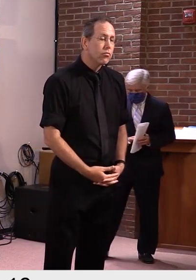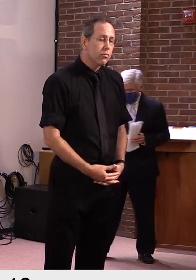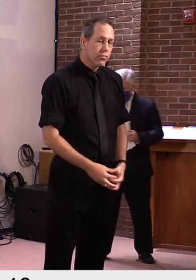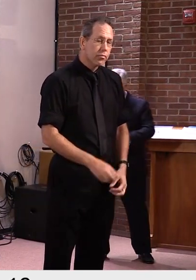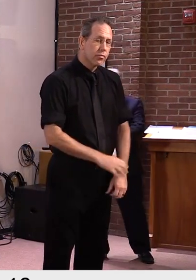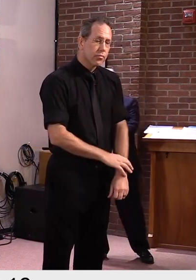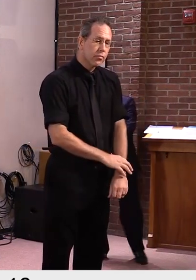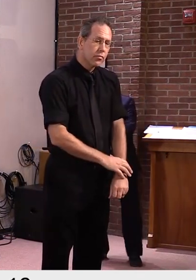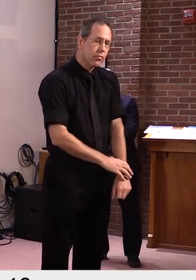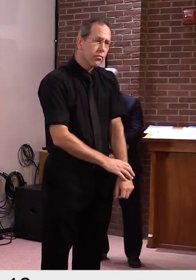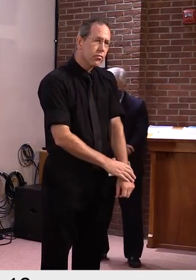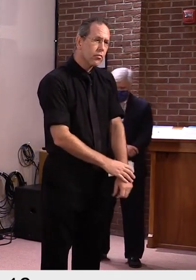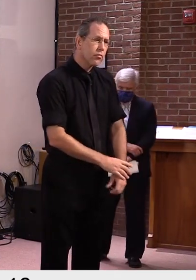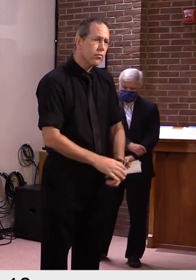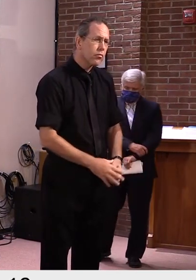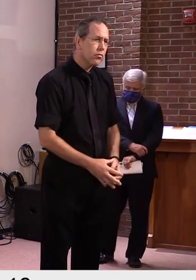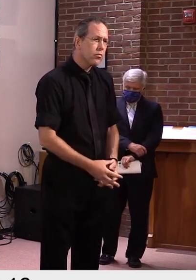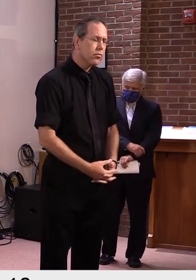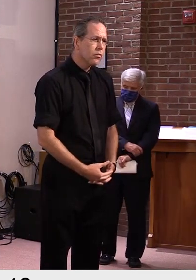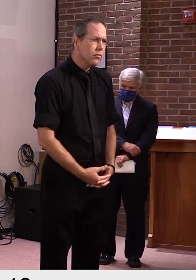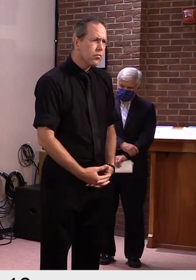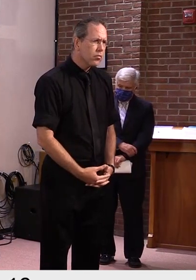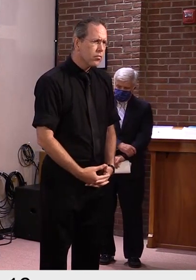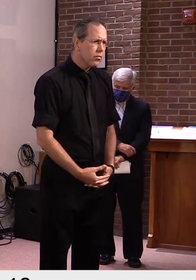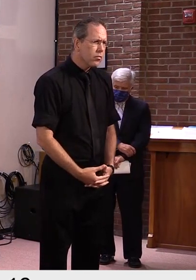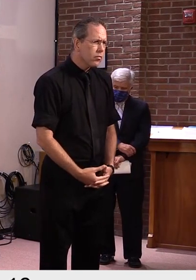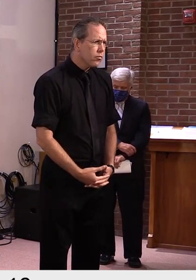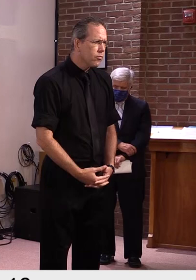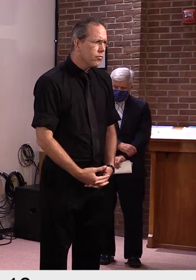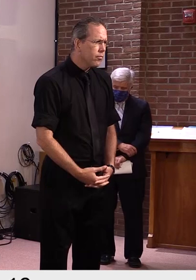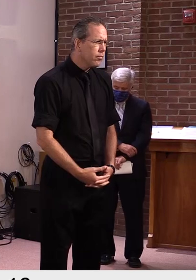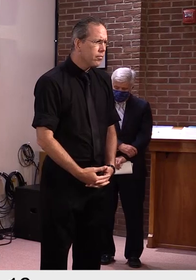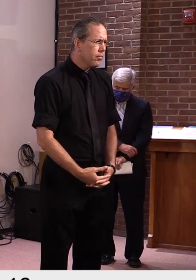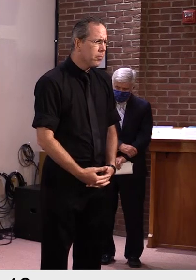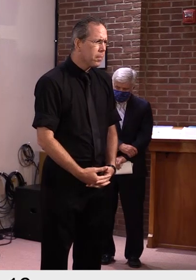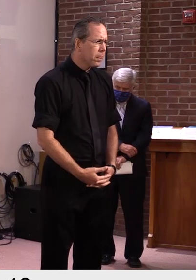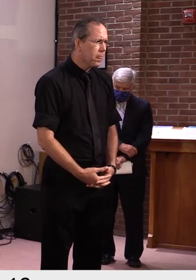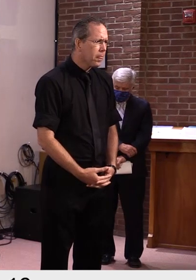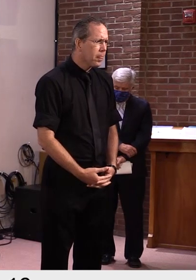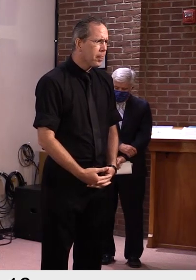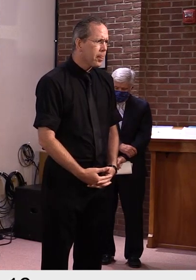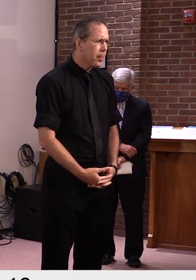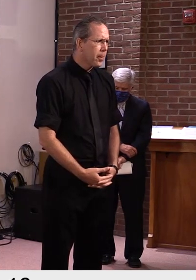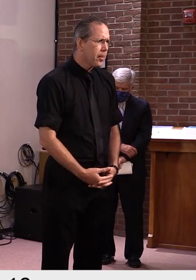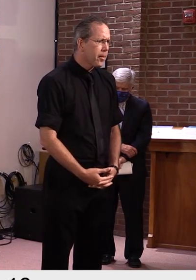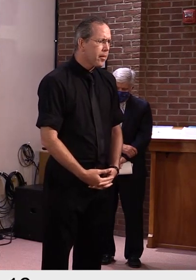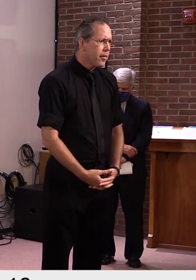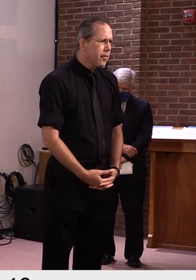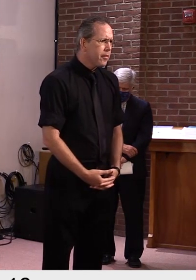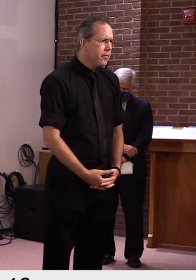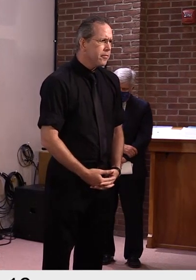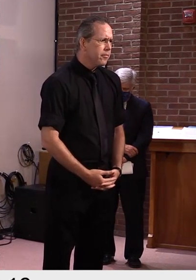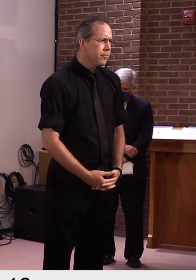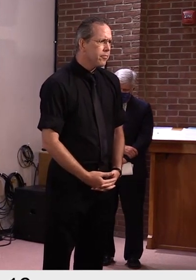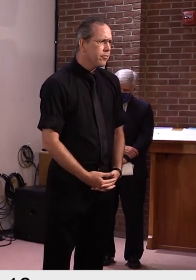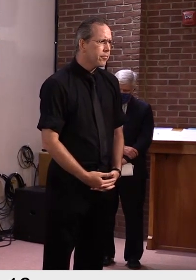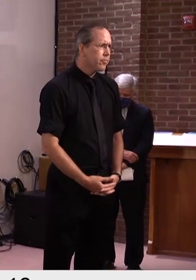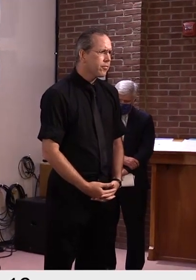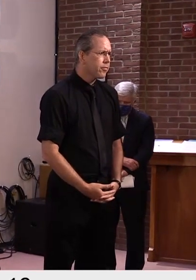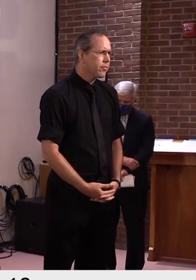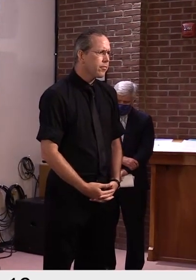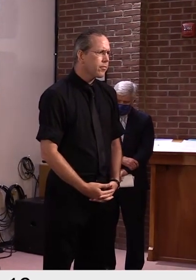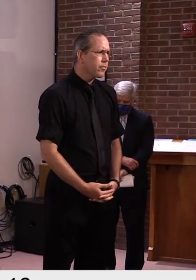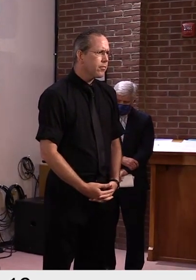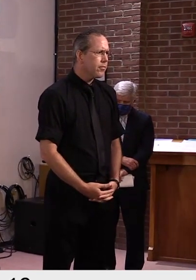Uh, this is just a, this is a shift gears here from the COVID, uh, uh, to healthcare reform,